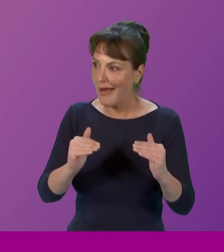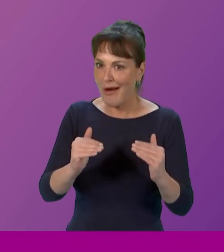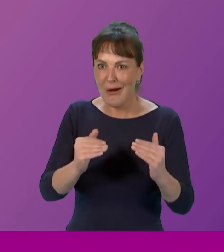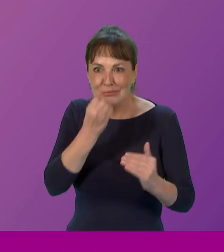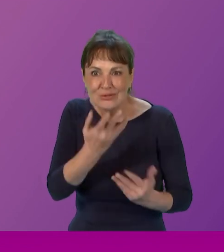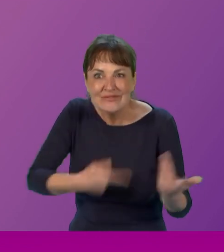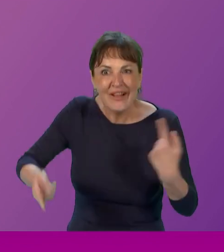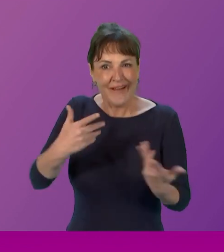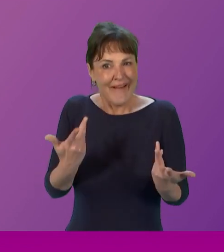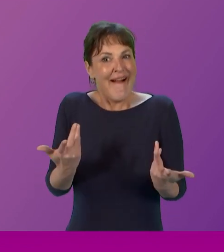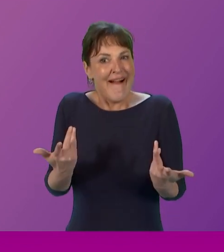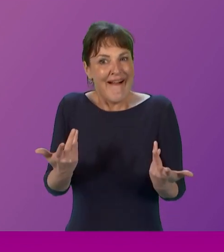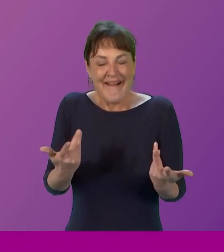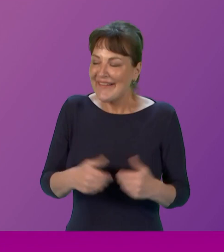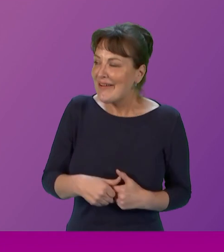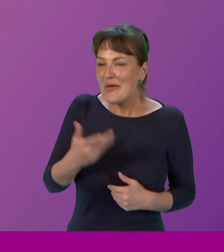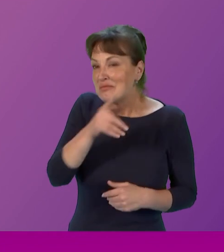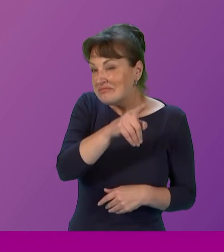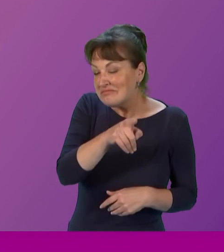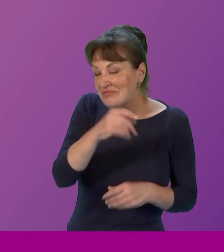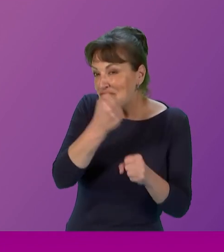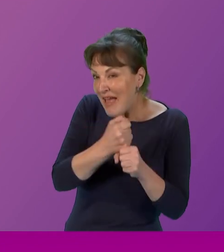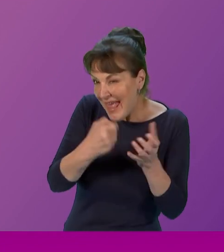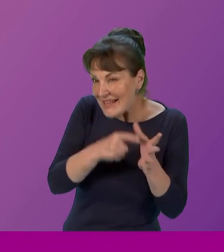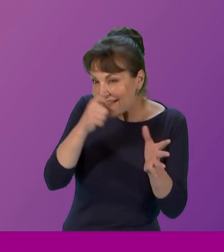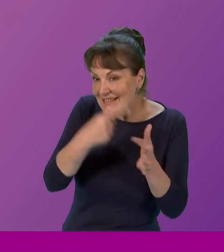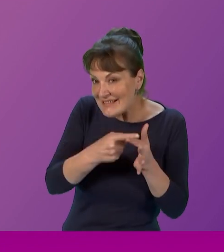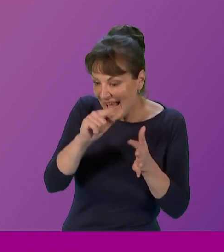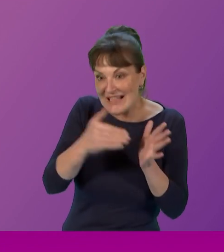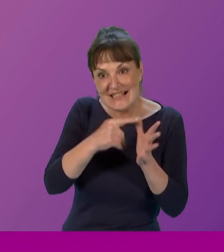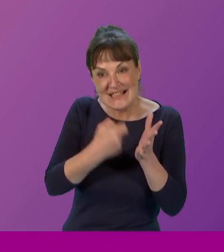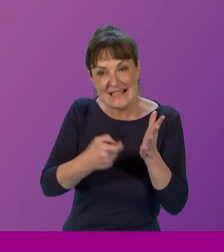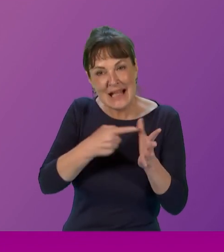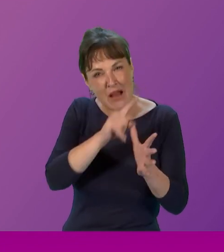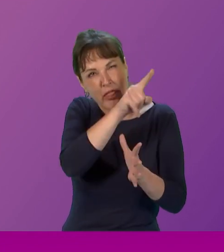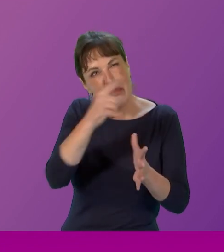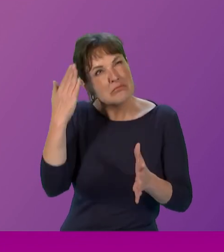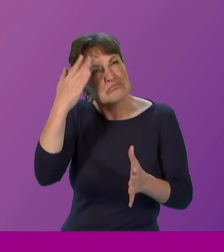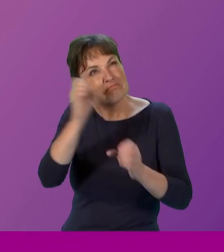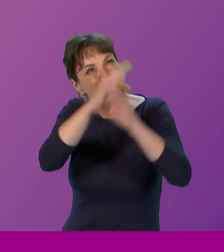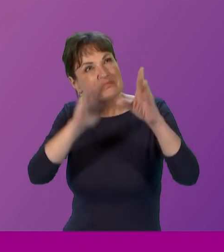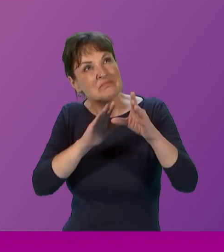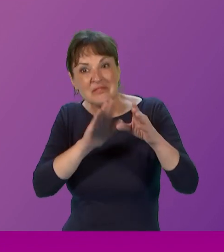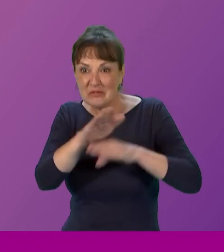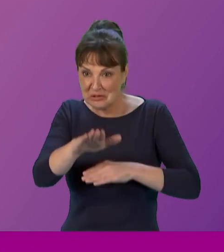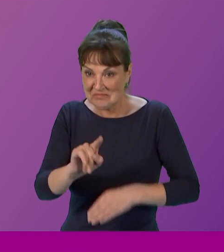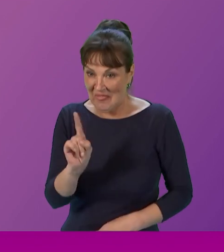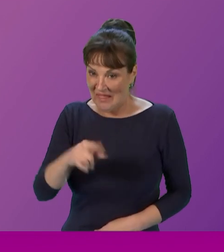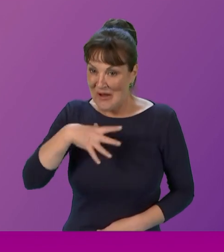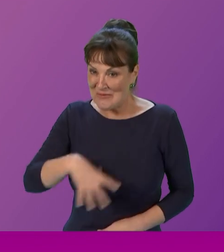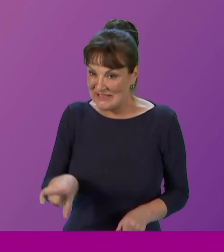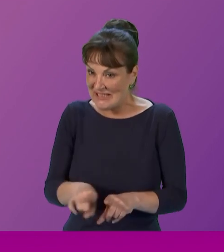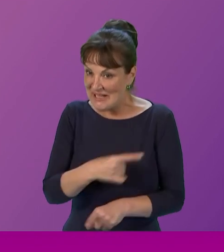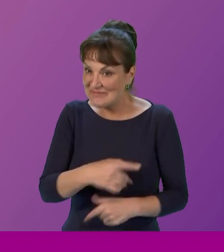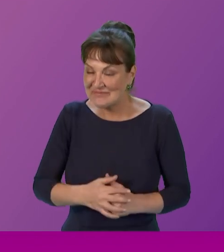that they were looking for is what I would want for them. And I think we have to be careful sometimes because, as